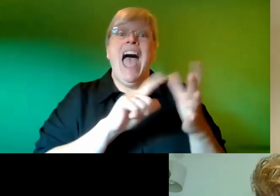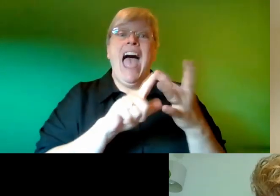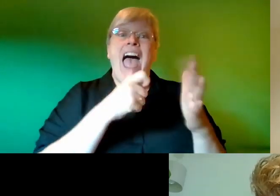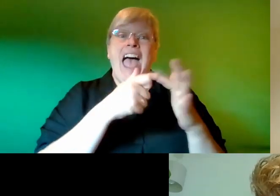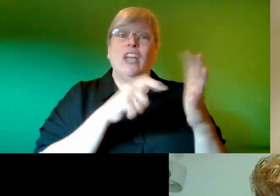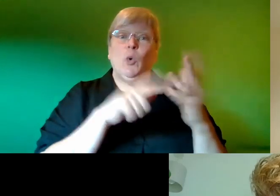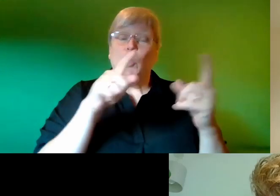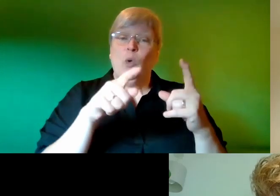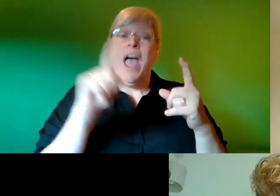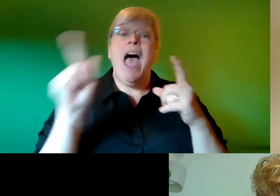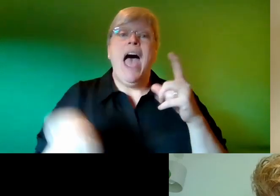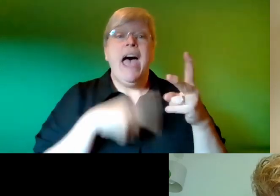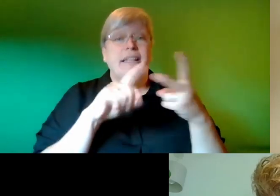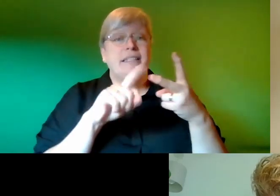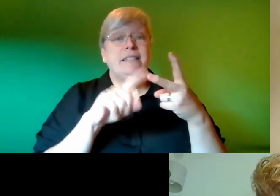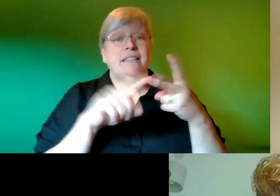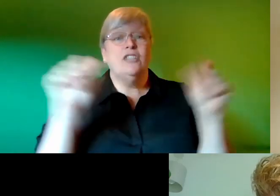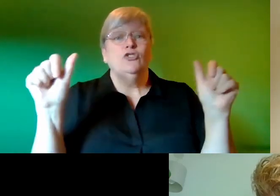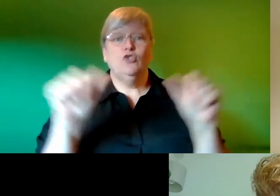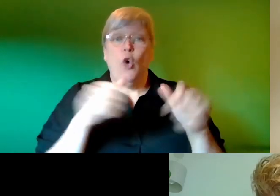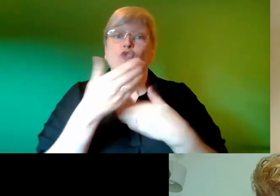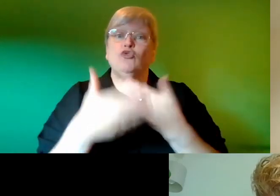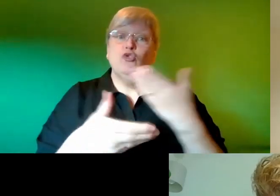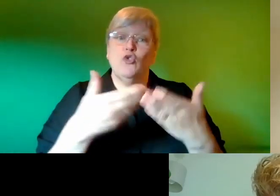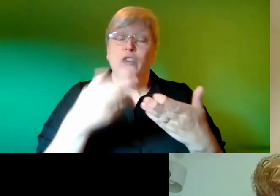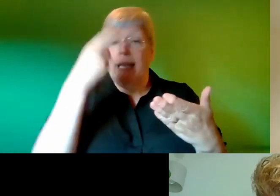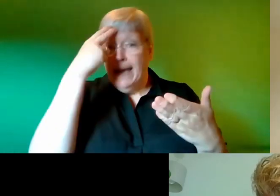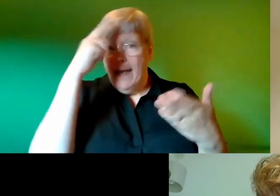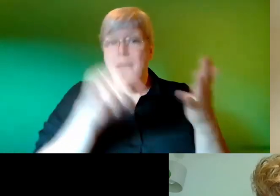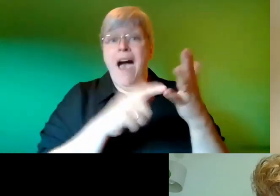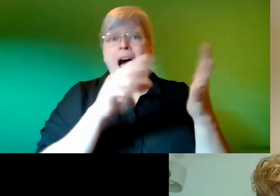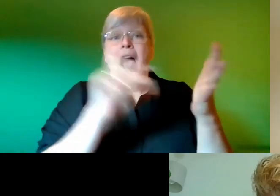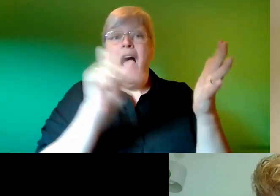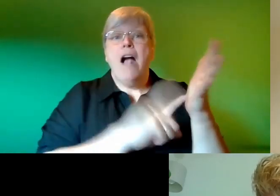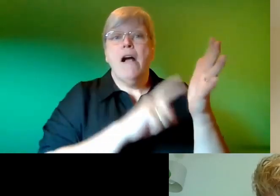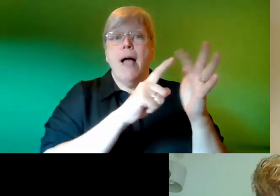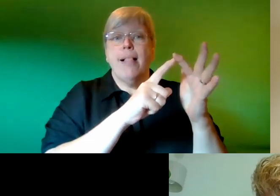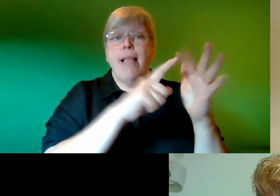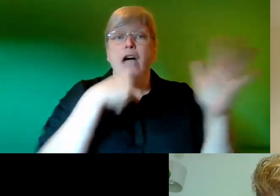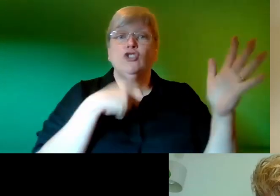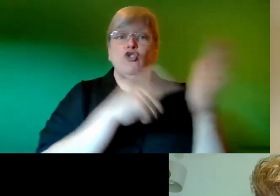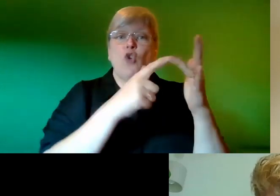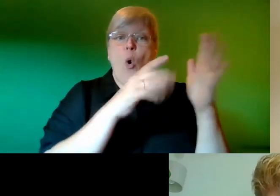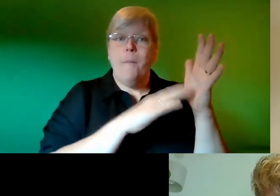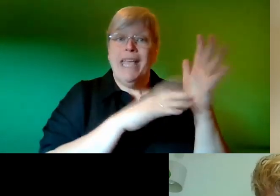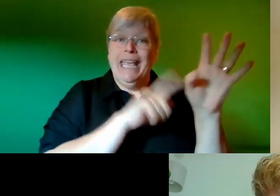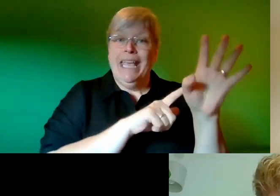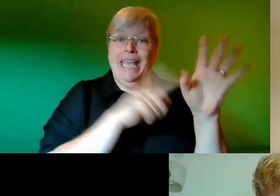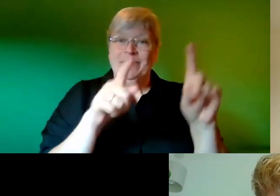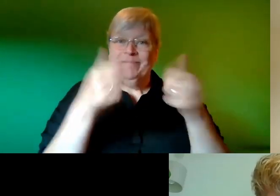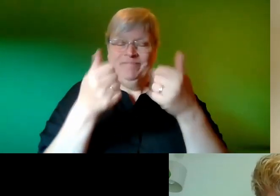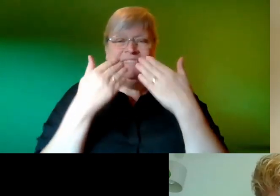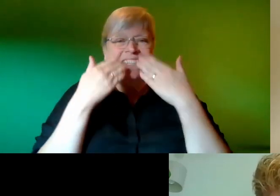us a haiku and a short story called uncle tommy go ahead it's all yours connor thanks